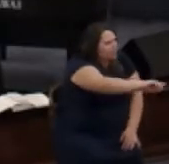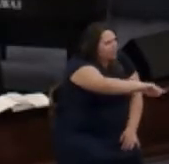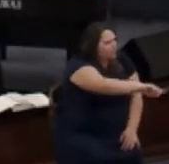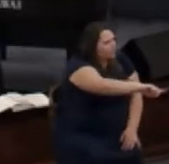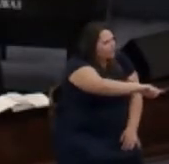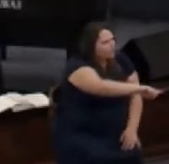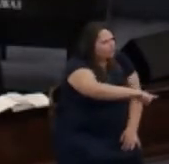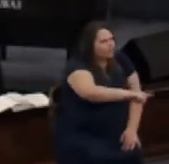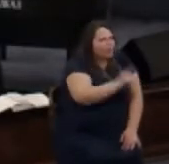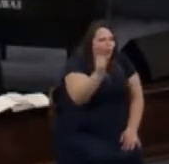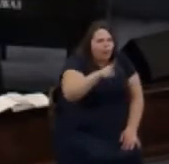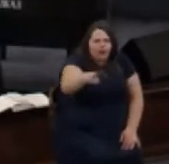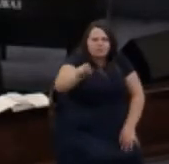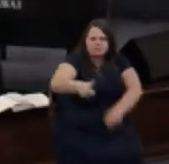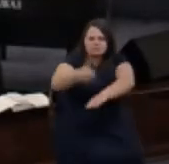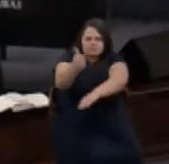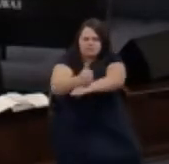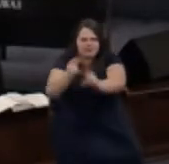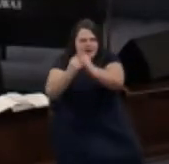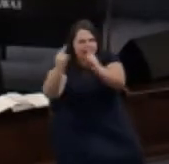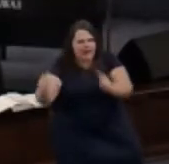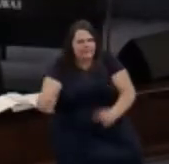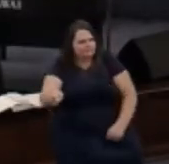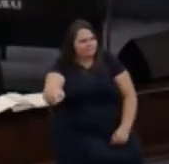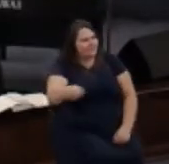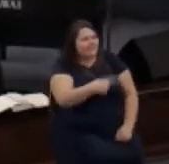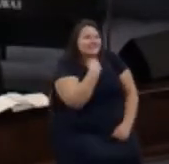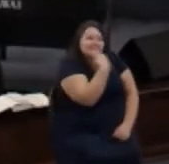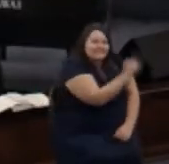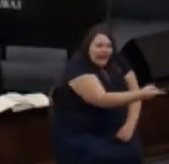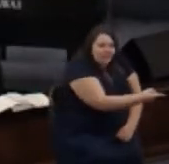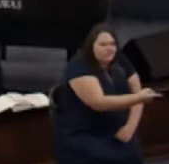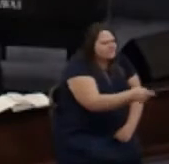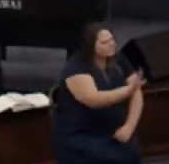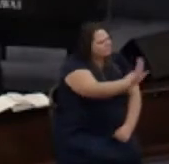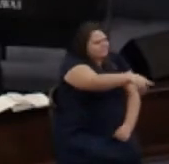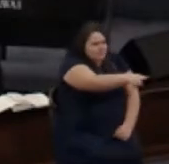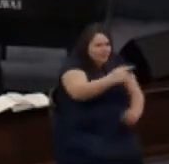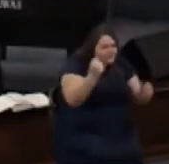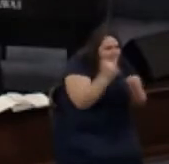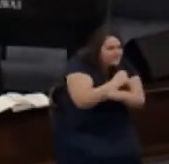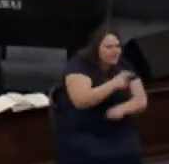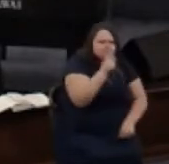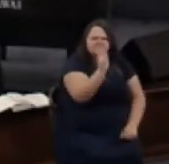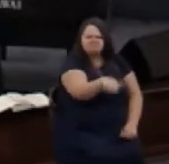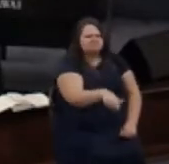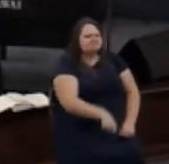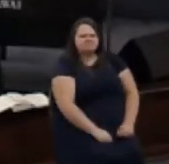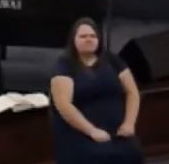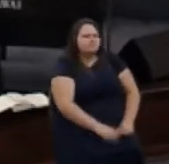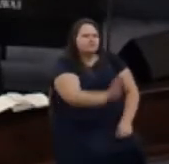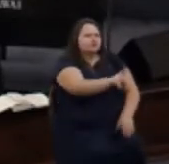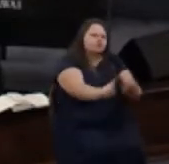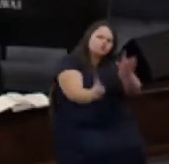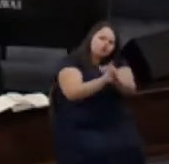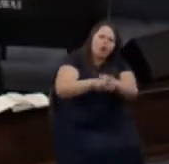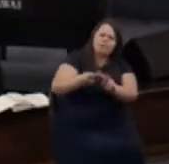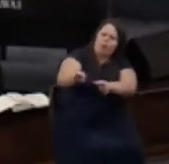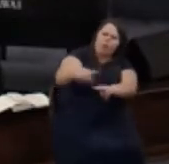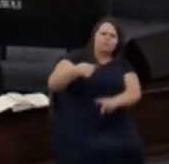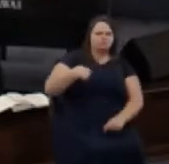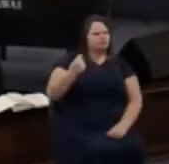where they're camping at and he tells them you're not going to have to fight you just show up and see what I do